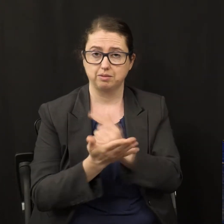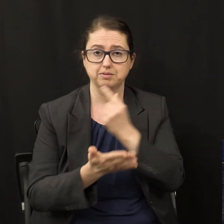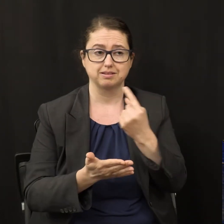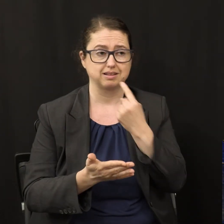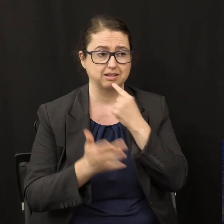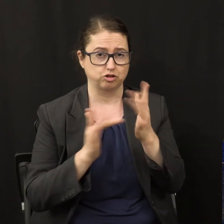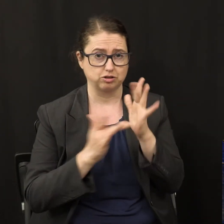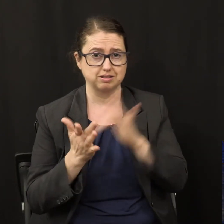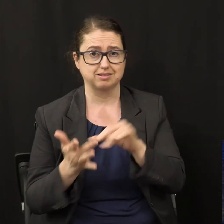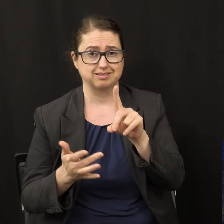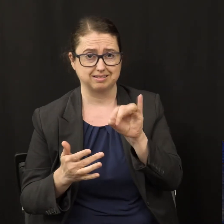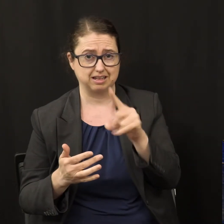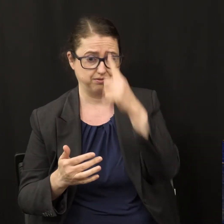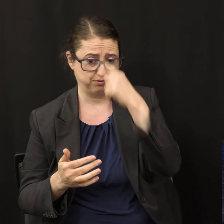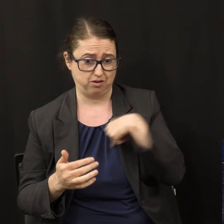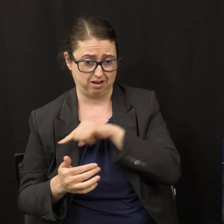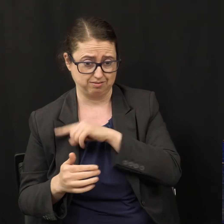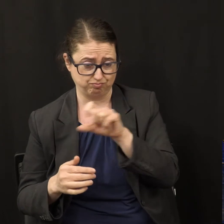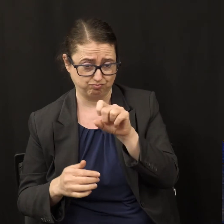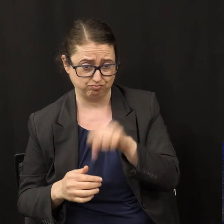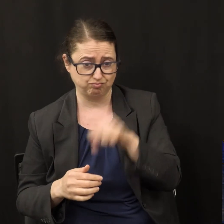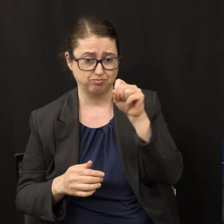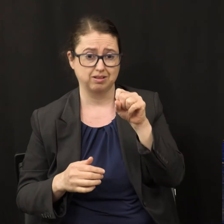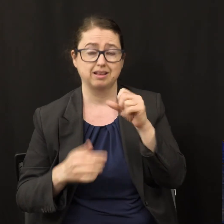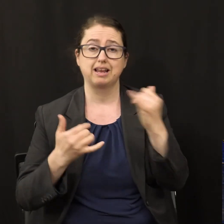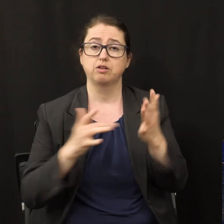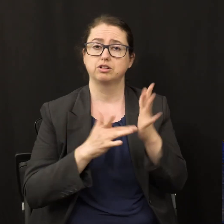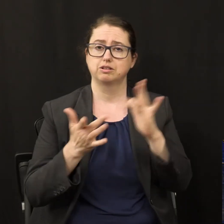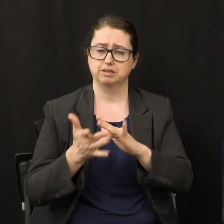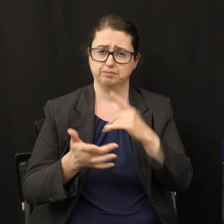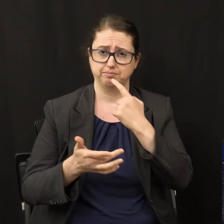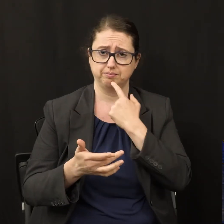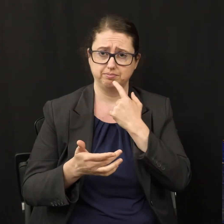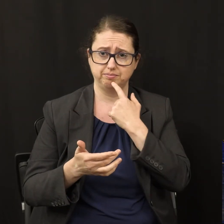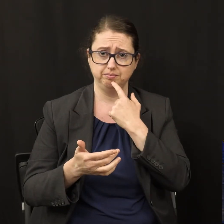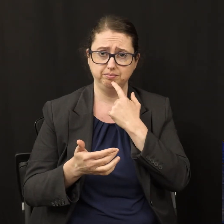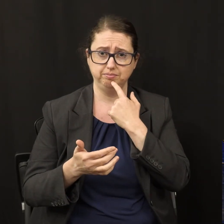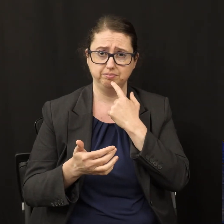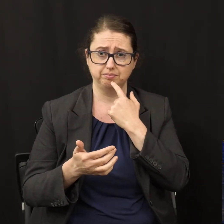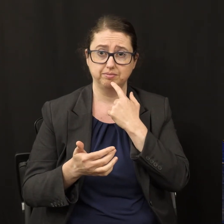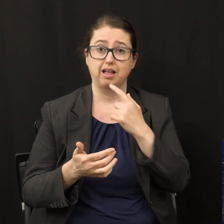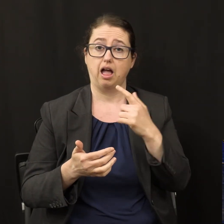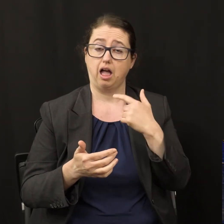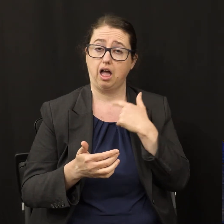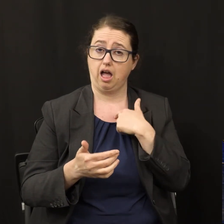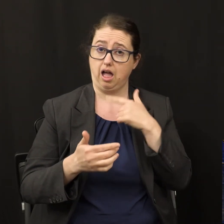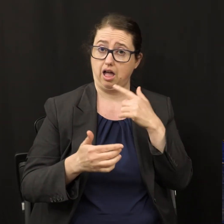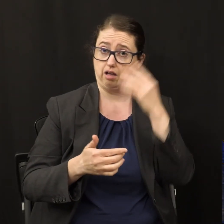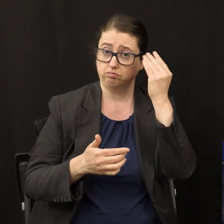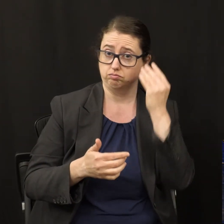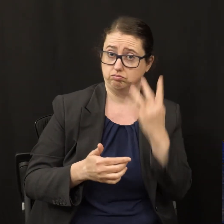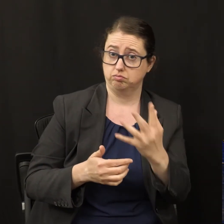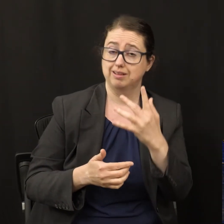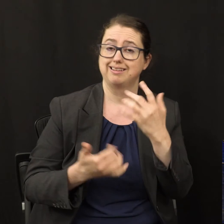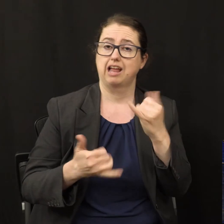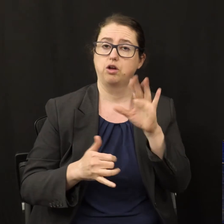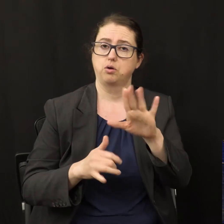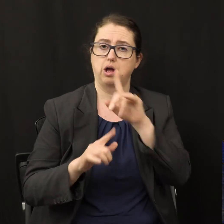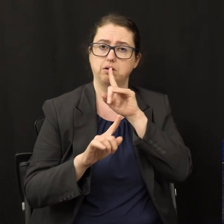for us. Now, Jesus says, now I'm going to tell you, you have something to do in response. What are the three imperatives?